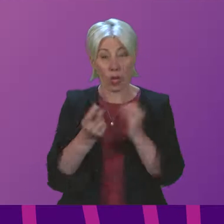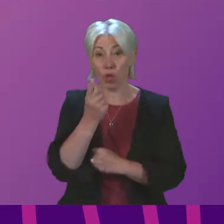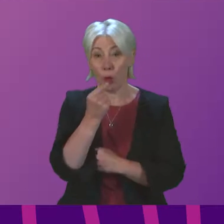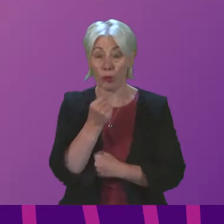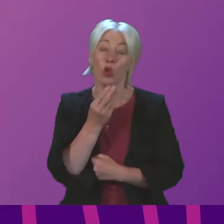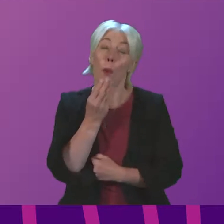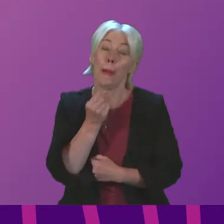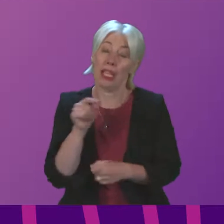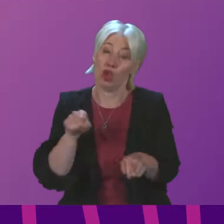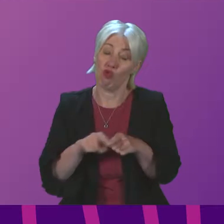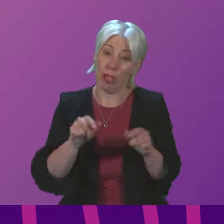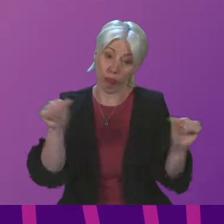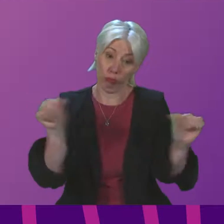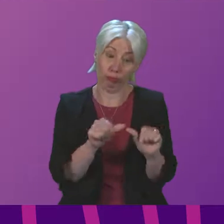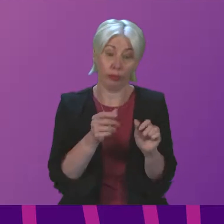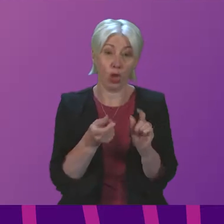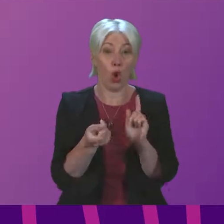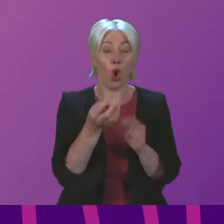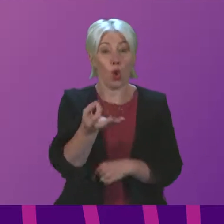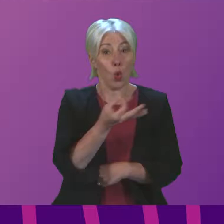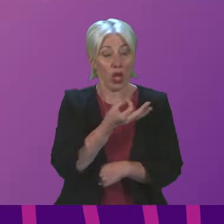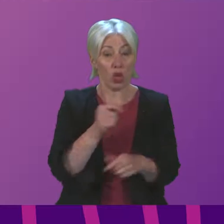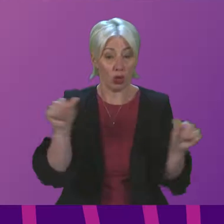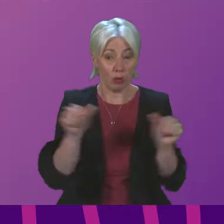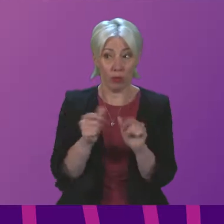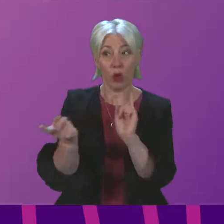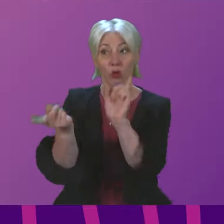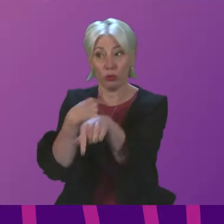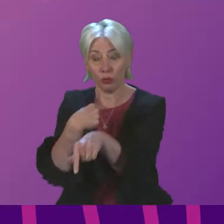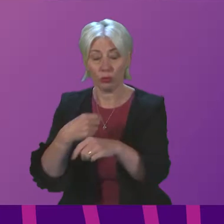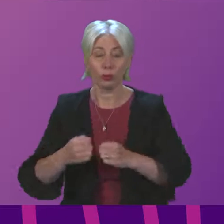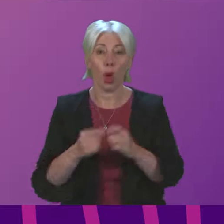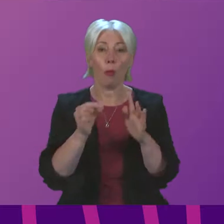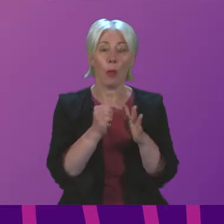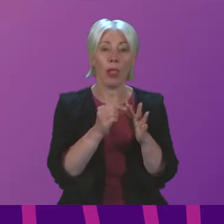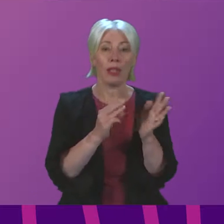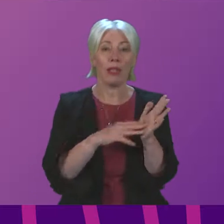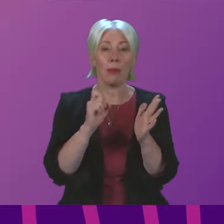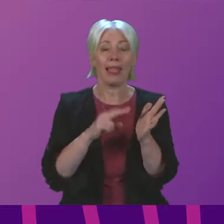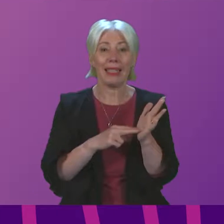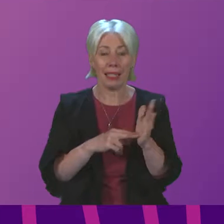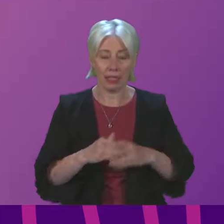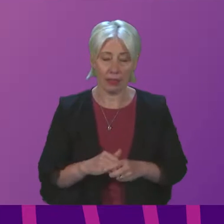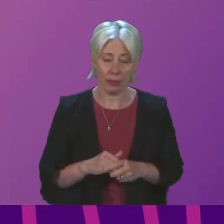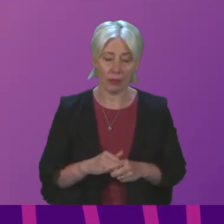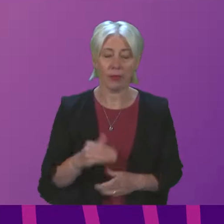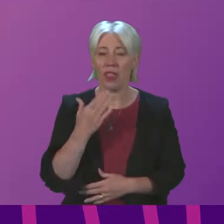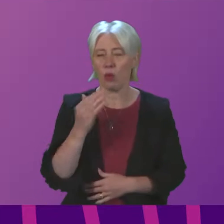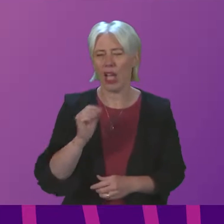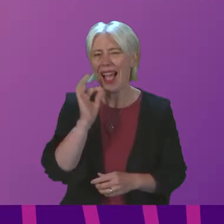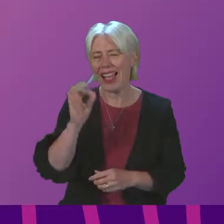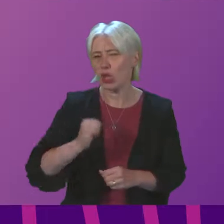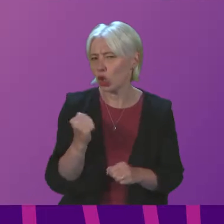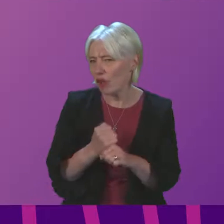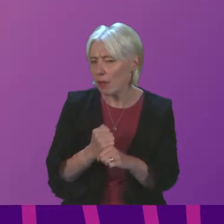for short and succinct questions and responses. And I call Pauline McNeill. Thank you. To ask the Scottish Government what